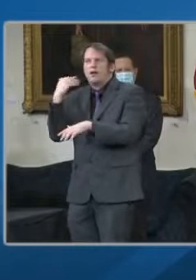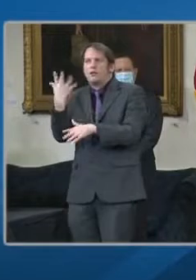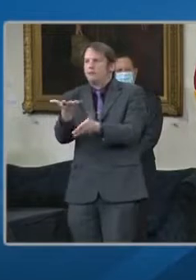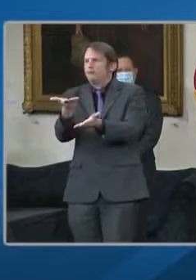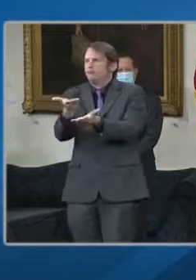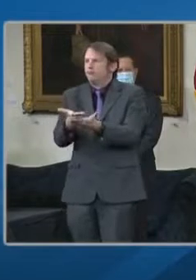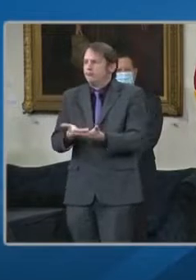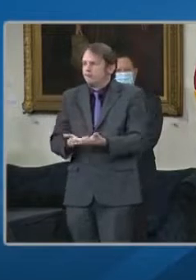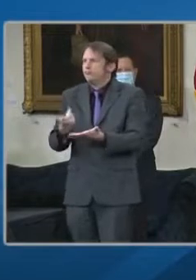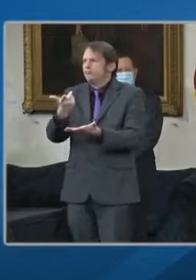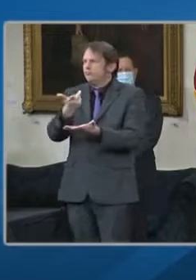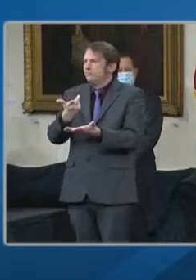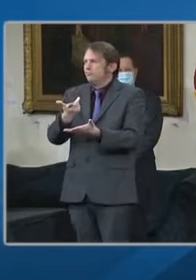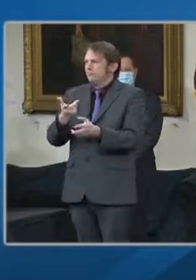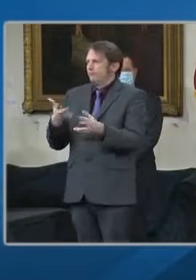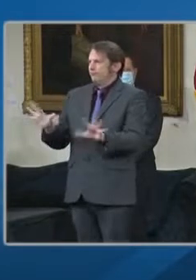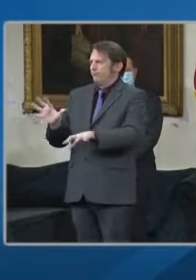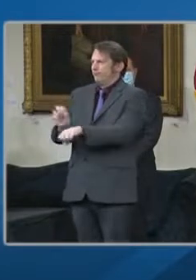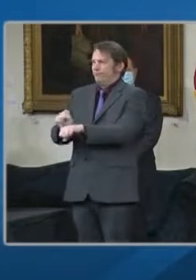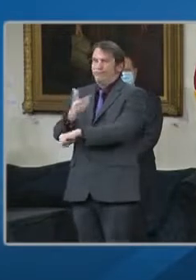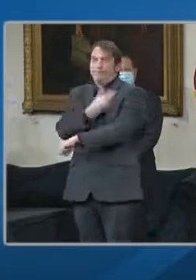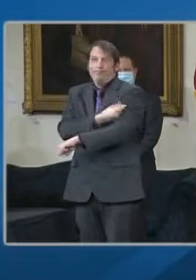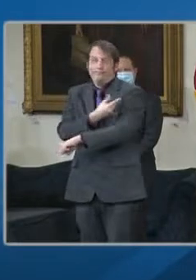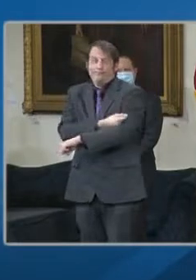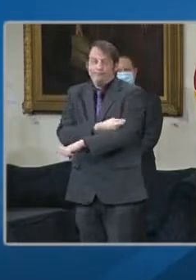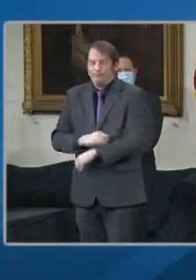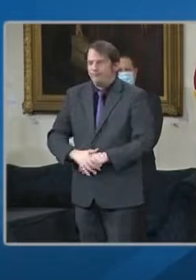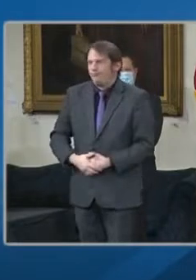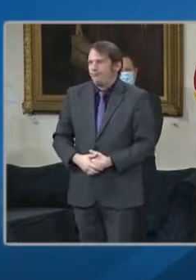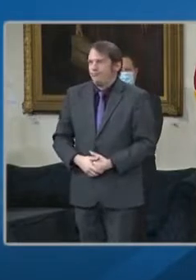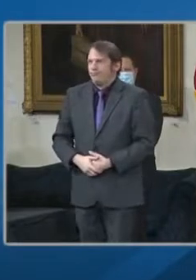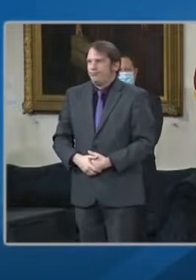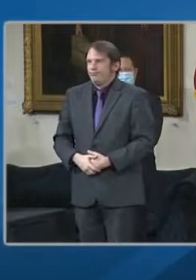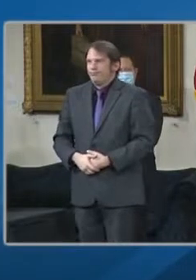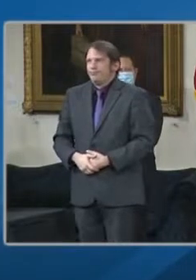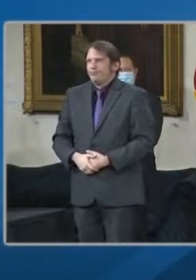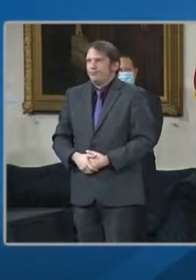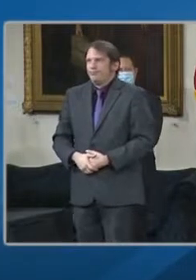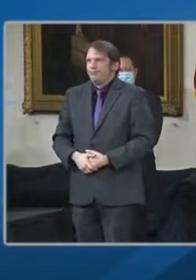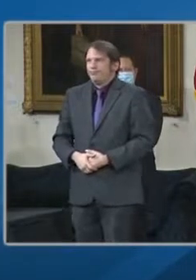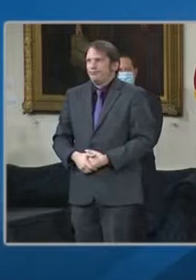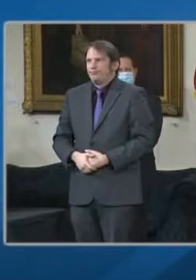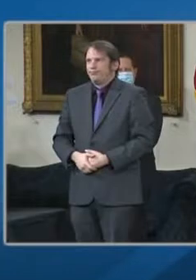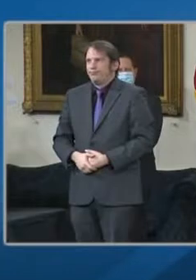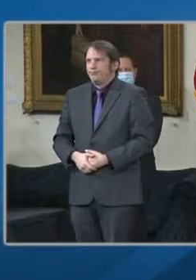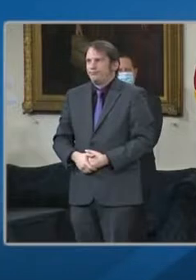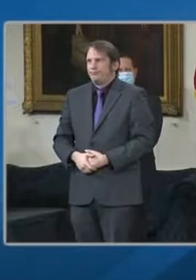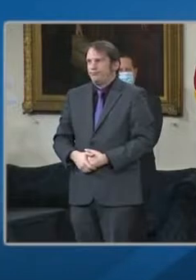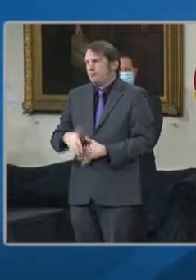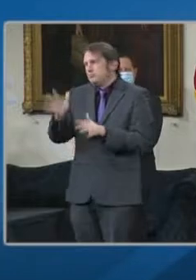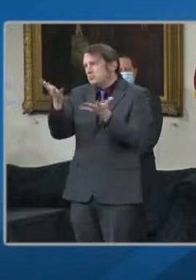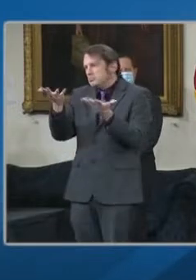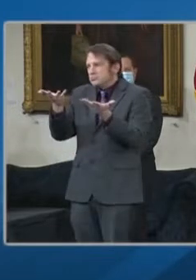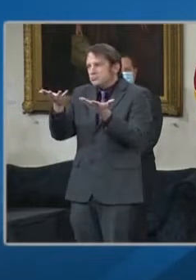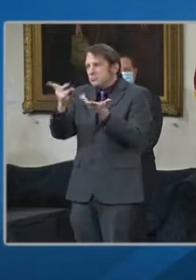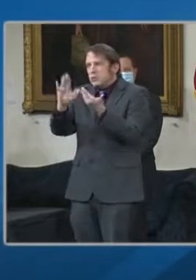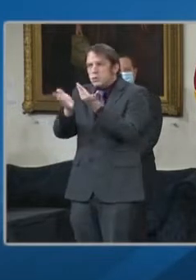and reserve appointments for vaccines. Nearly 90% of the state's 7